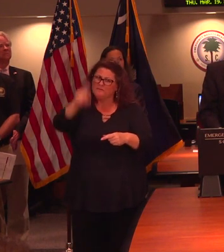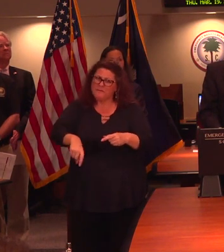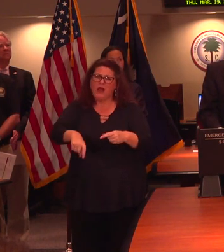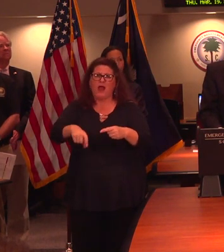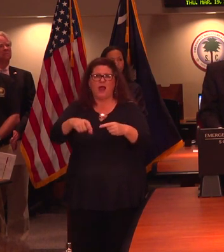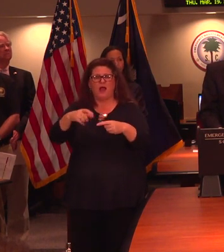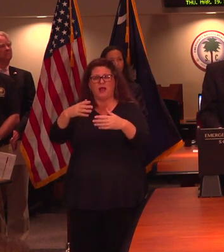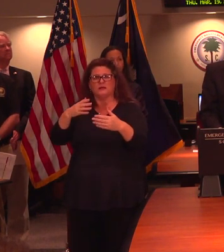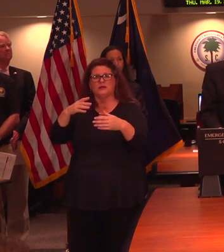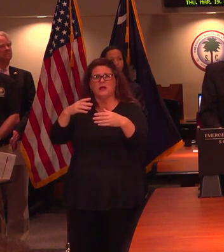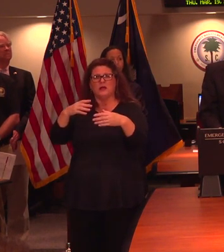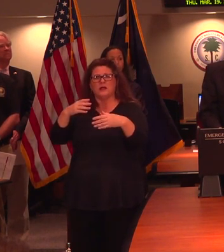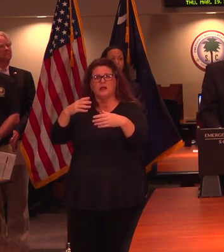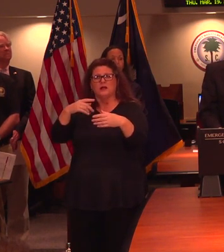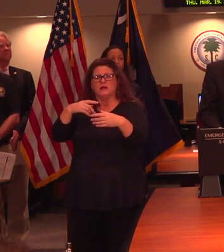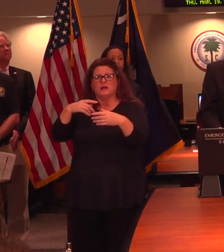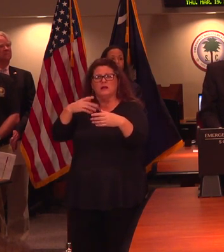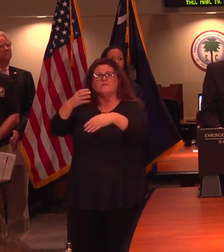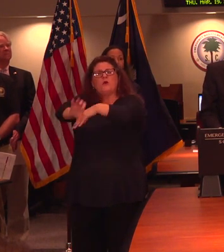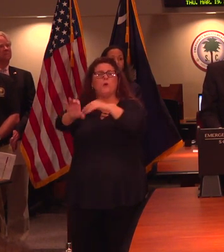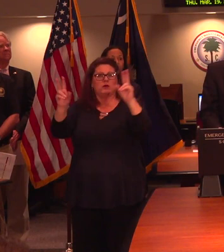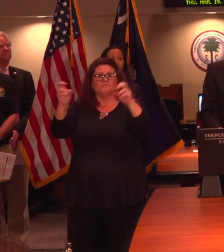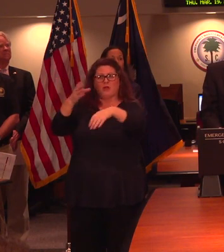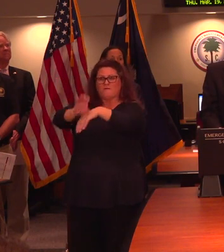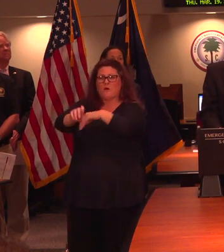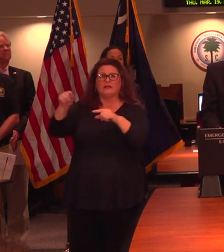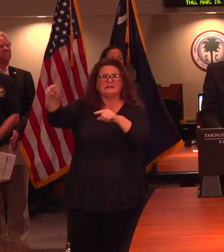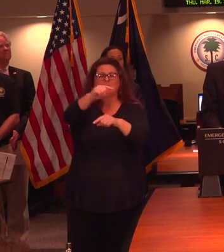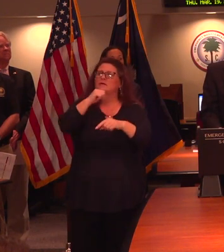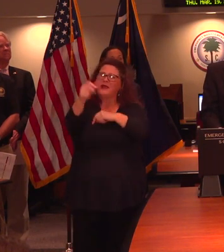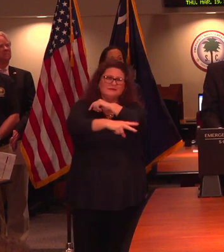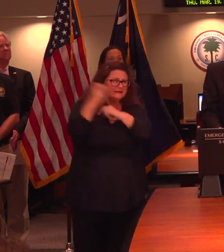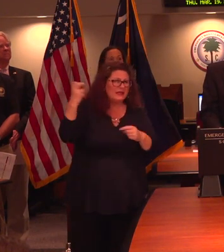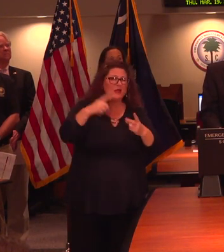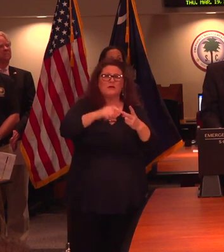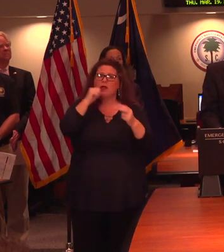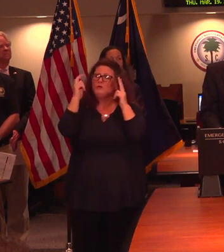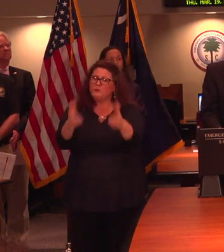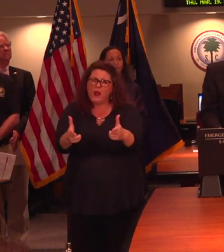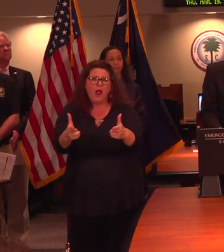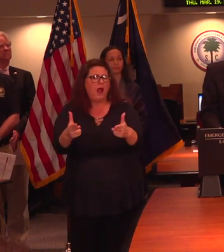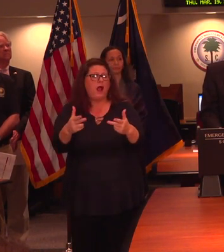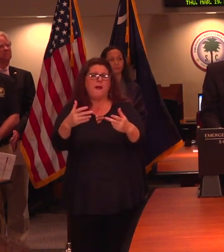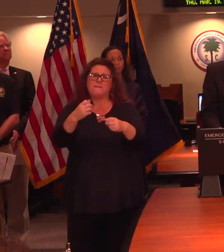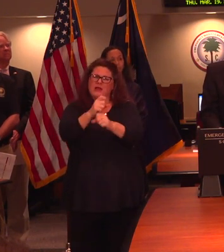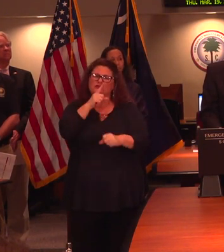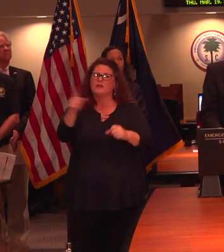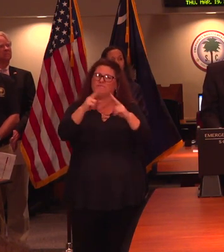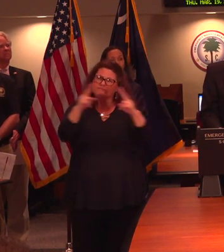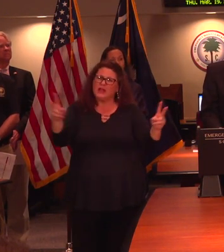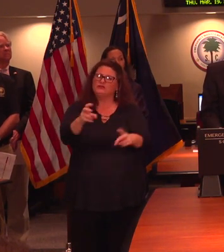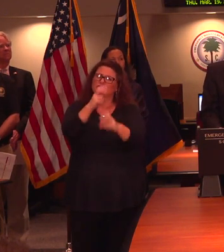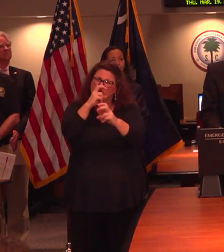to prevent looting, robbery, theft, acts of violence, and anything else associated with lawlessness during